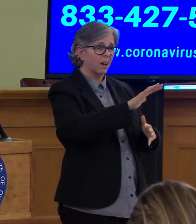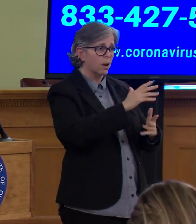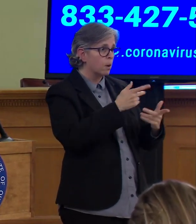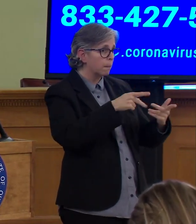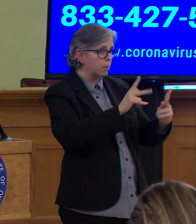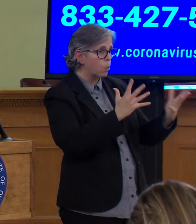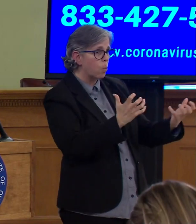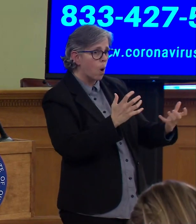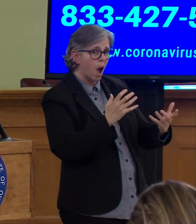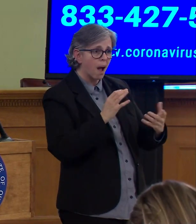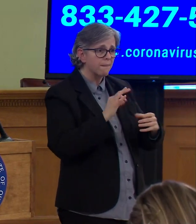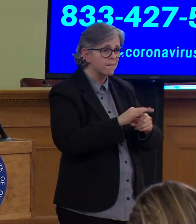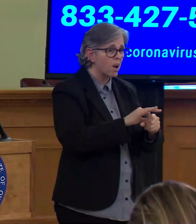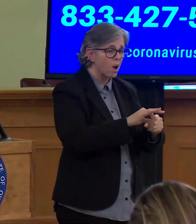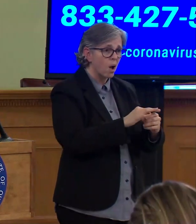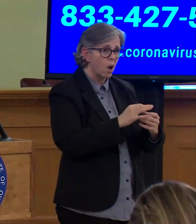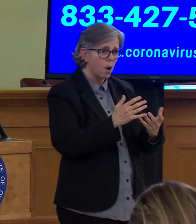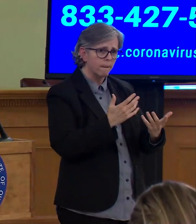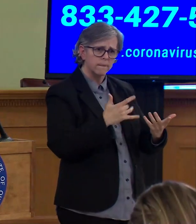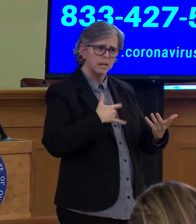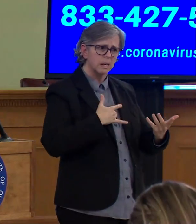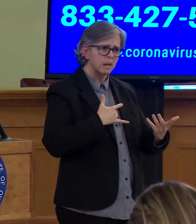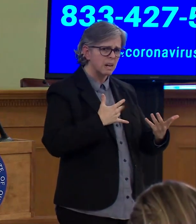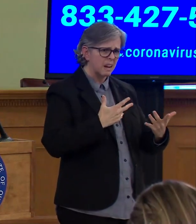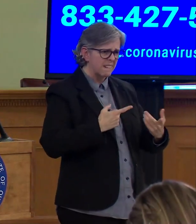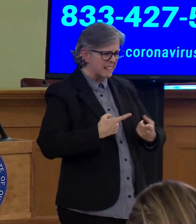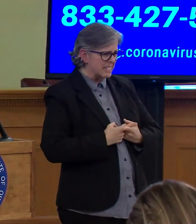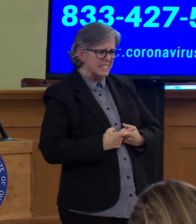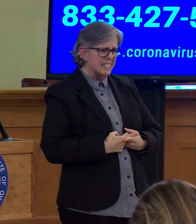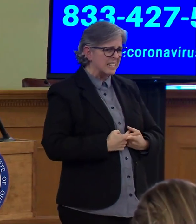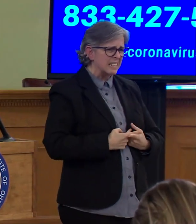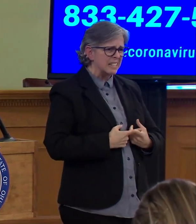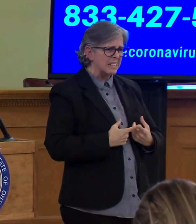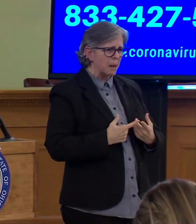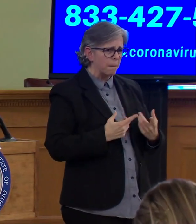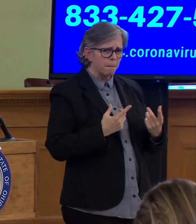conflicted are suppressed.